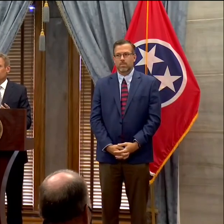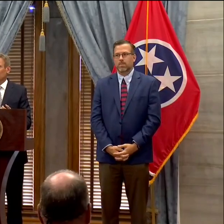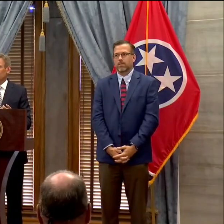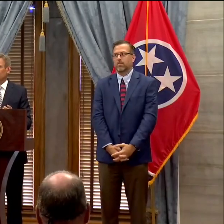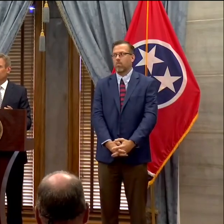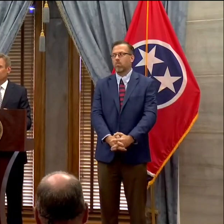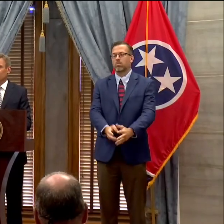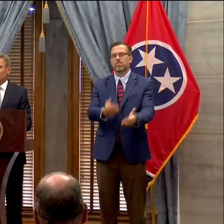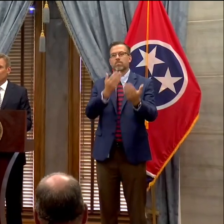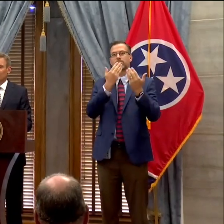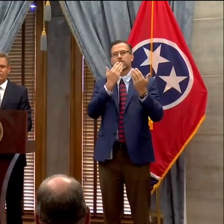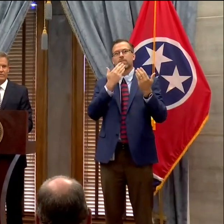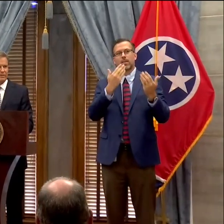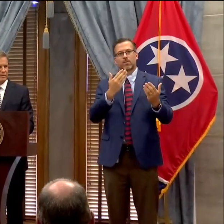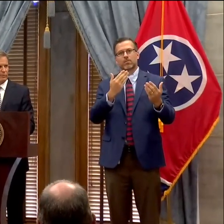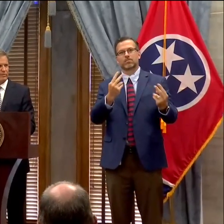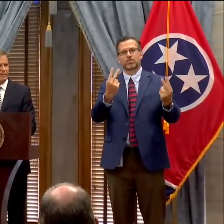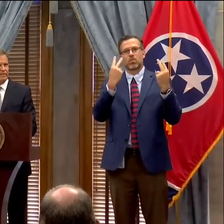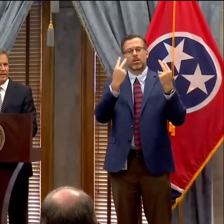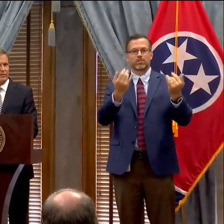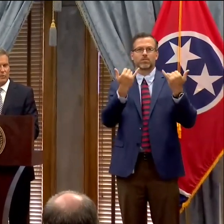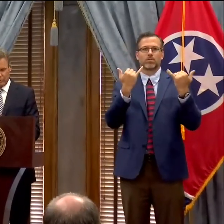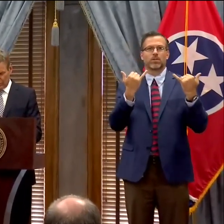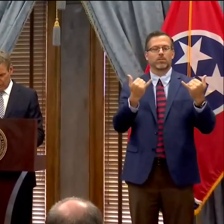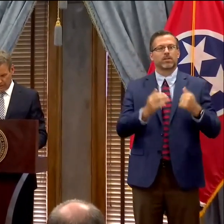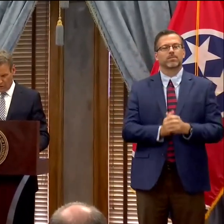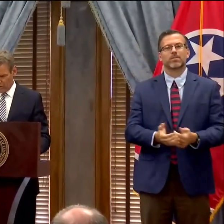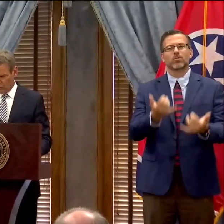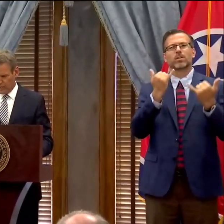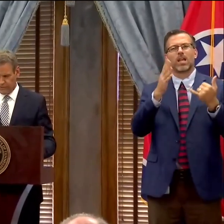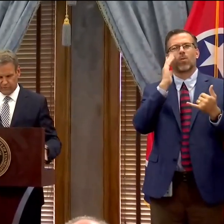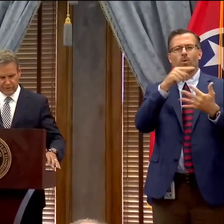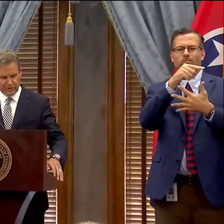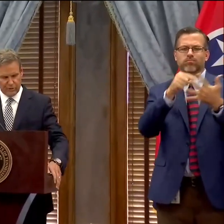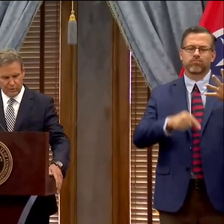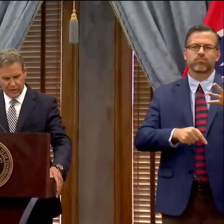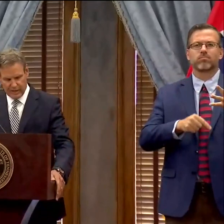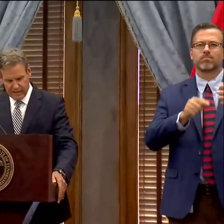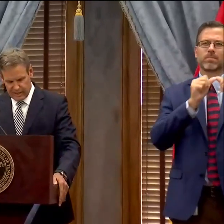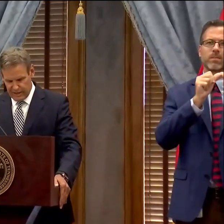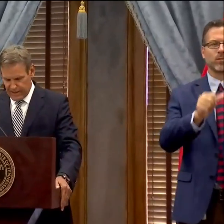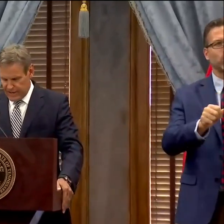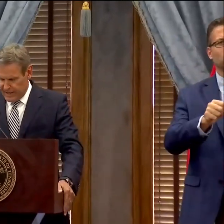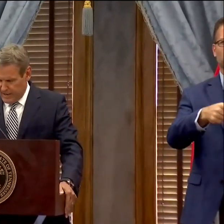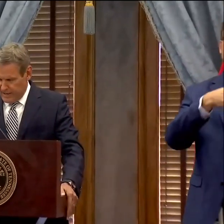Thank you for joining us for our briefing today where we'll talk about our ongoing efforts to